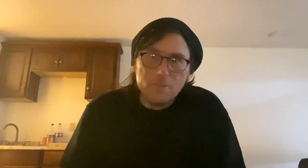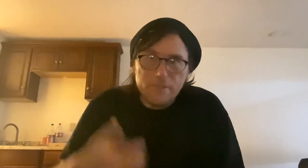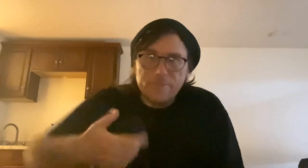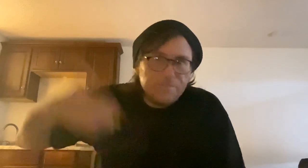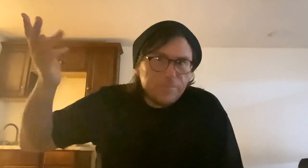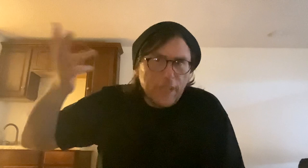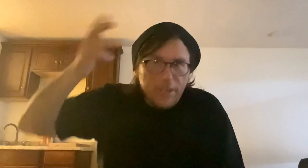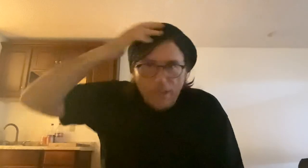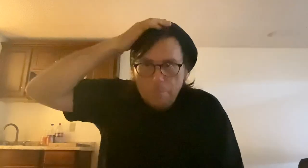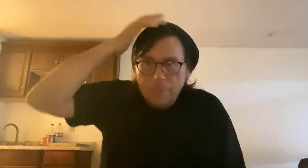to end up, um,